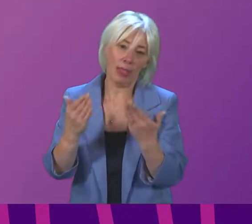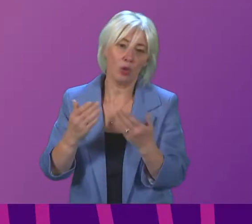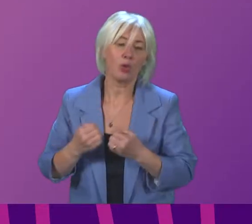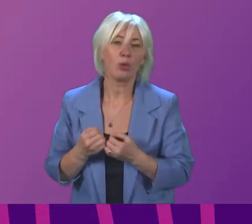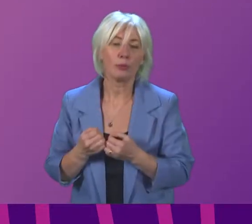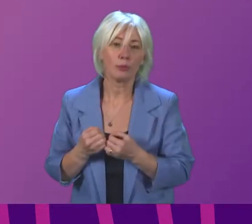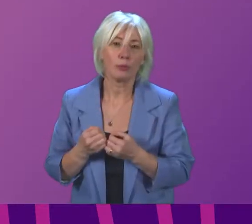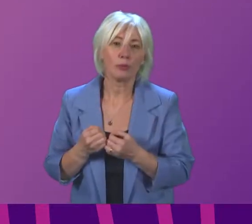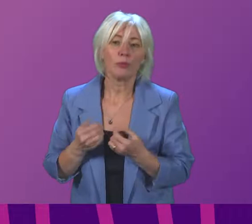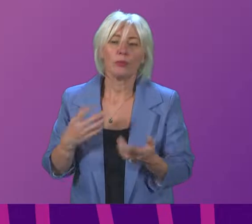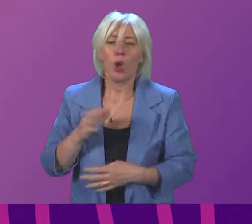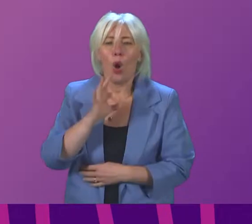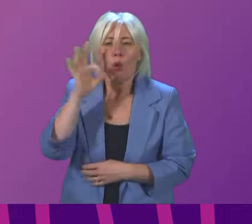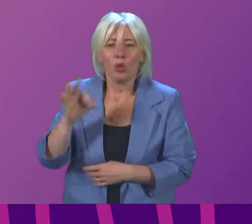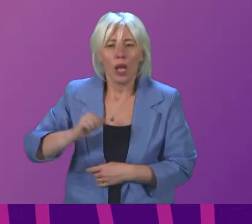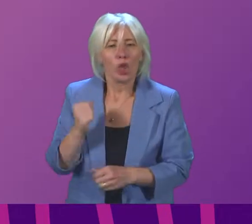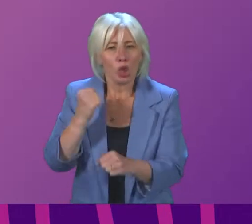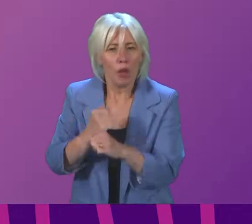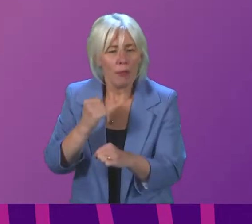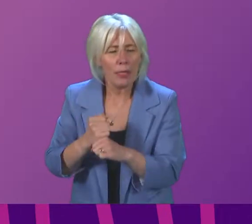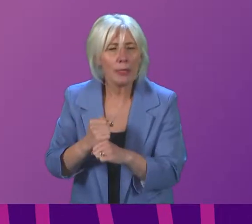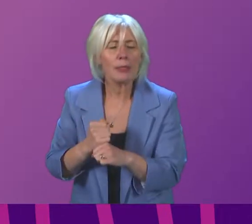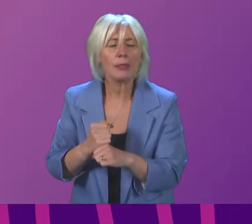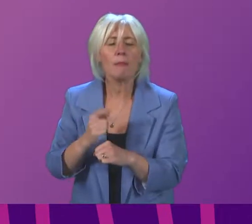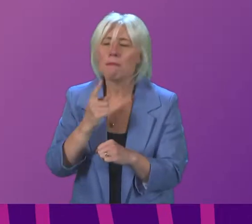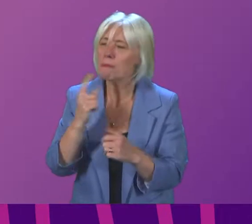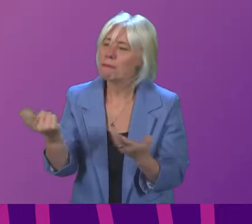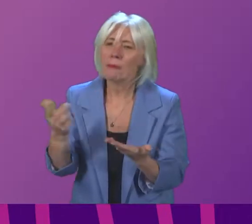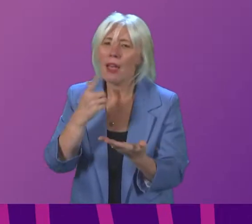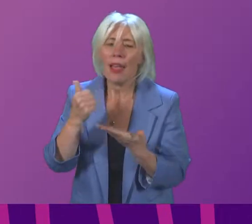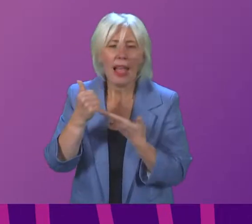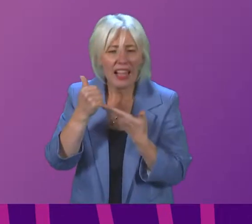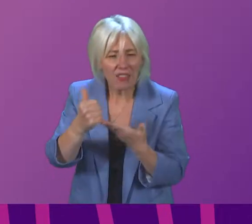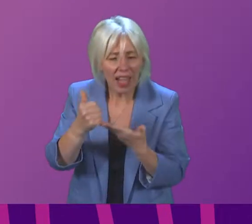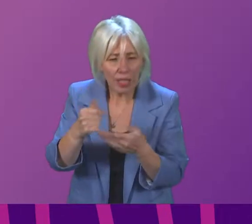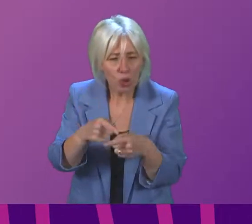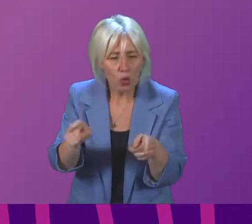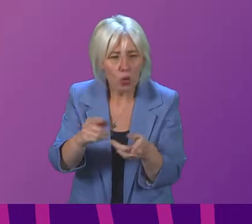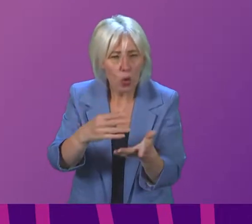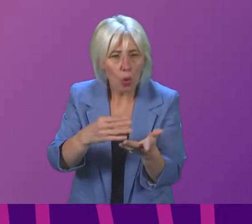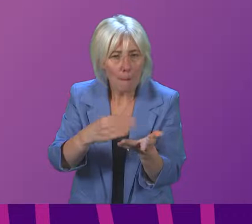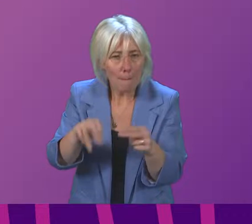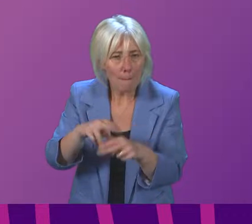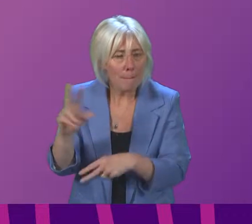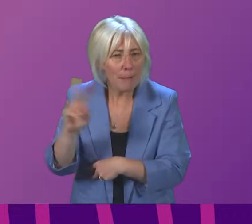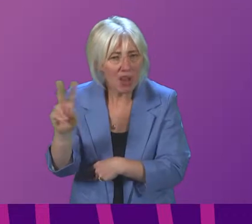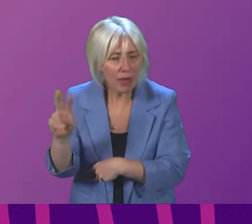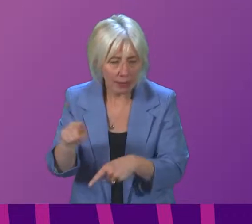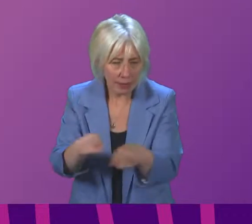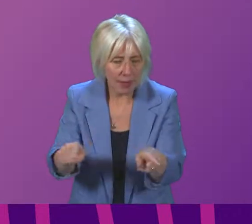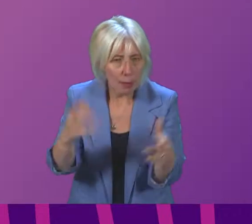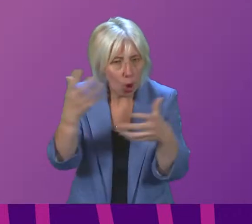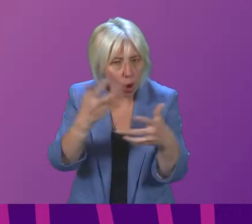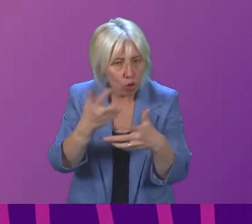I would like to ask the Scottish Government what advice it would give to parents who are concerned in relation to the